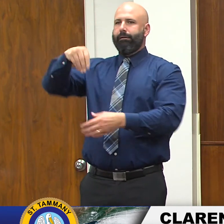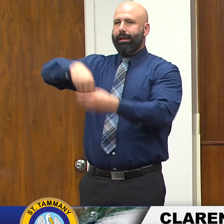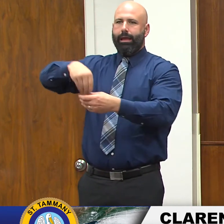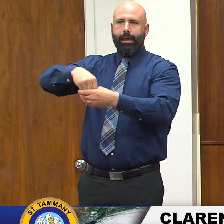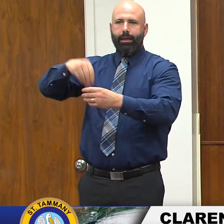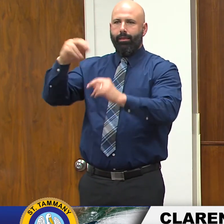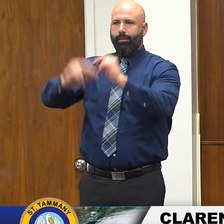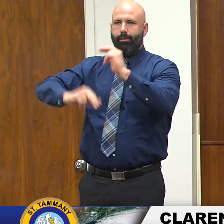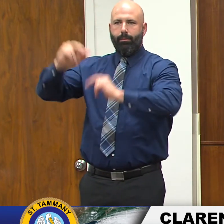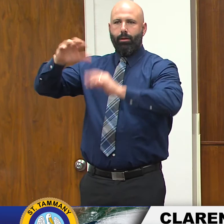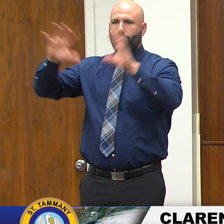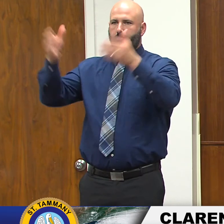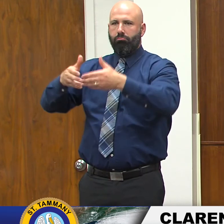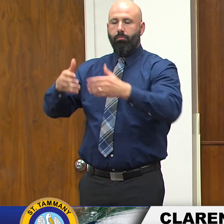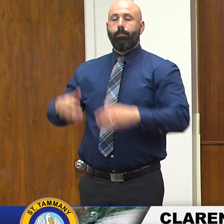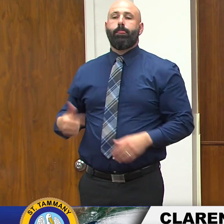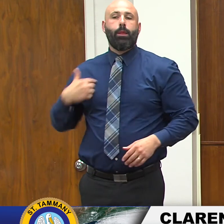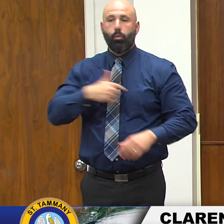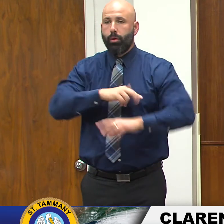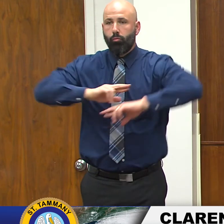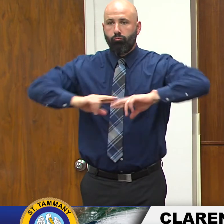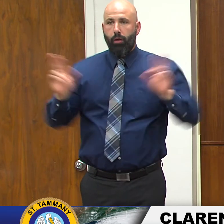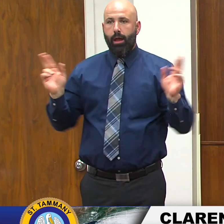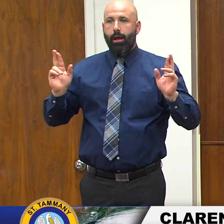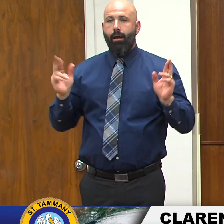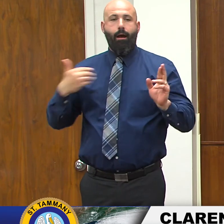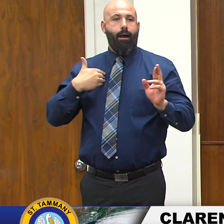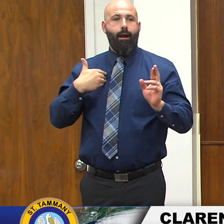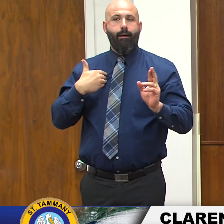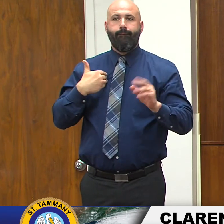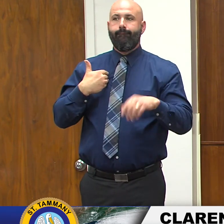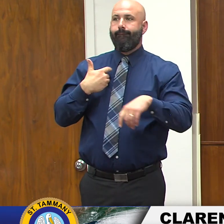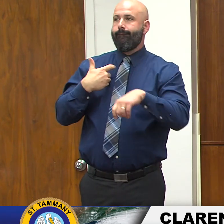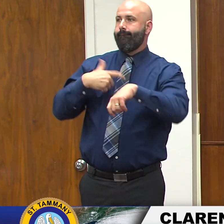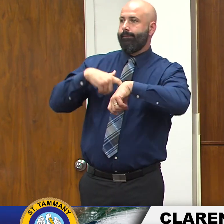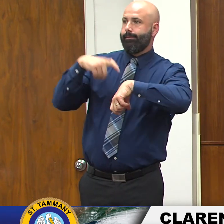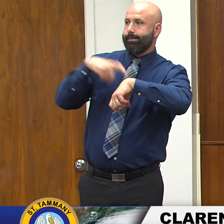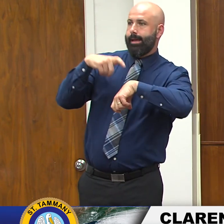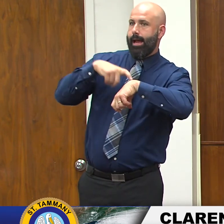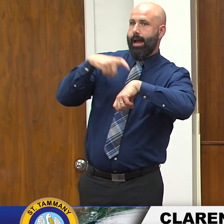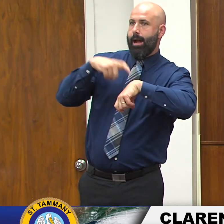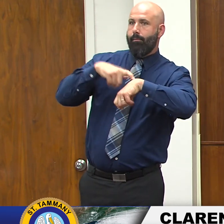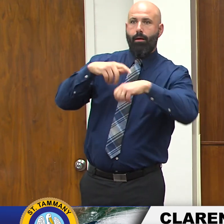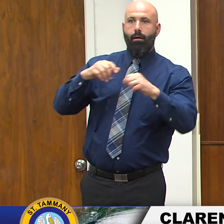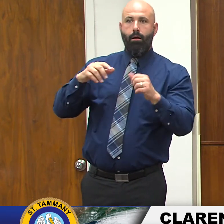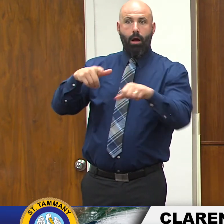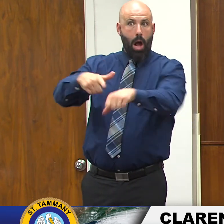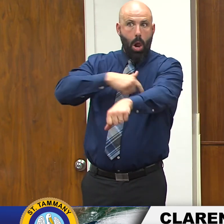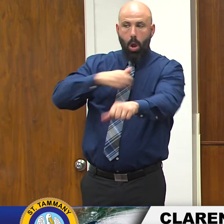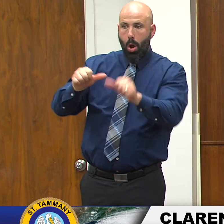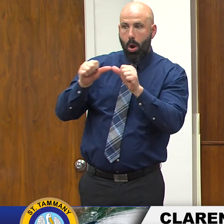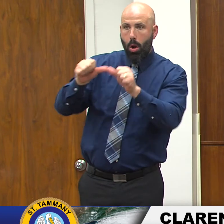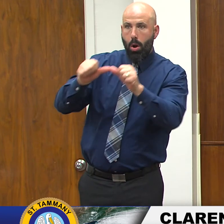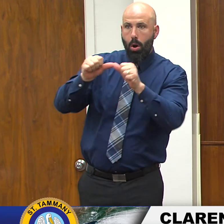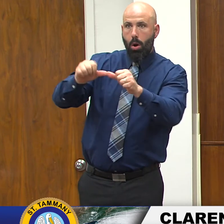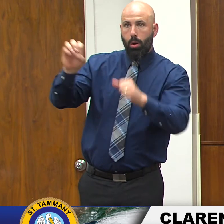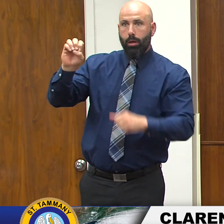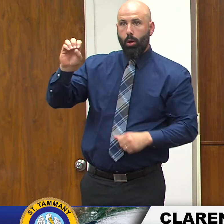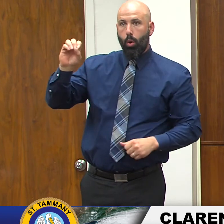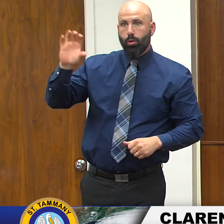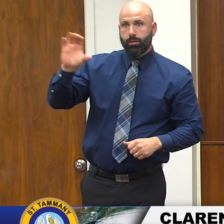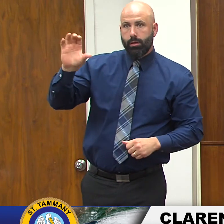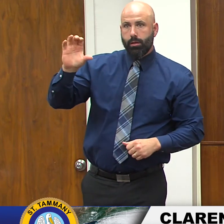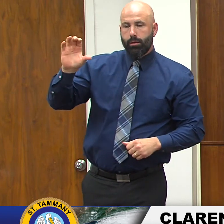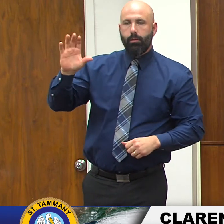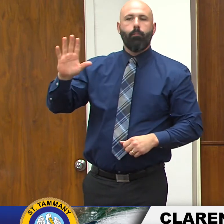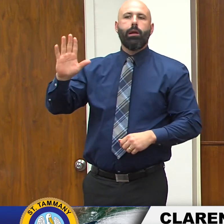we don't have a tentative time on how long the eoc is going to be activated it will not deactivate until